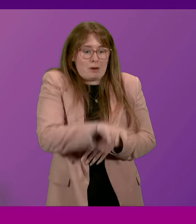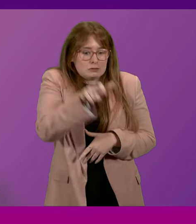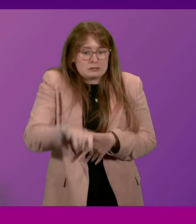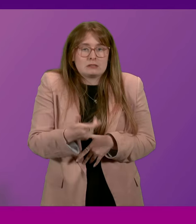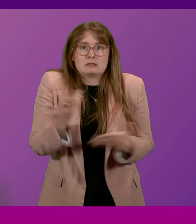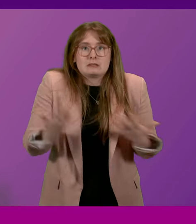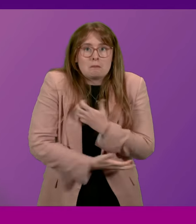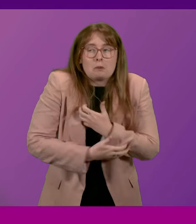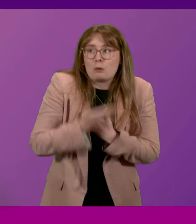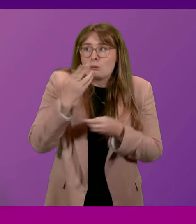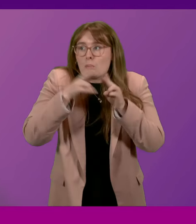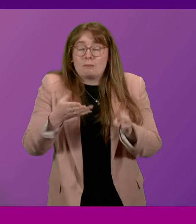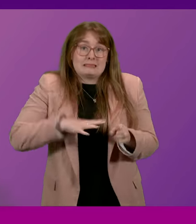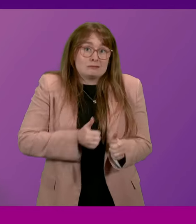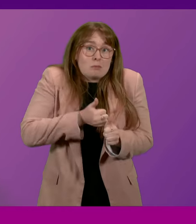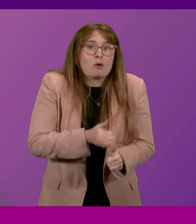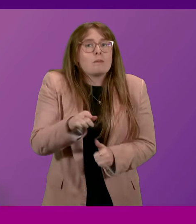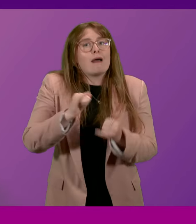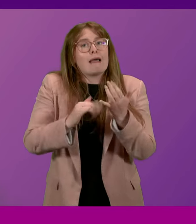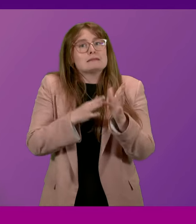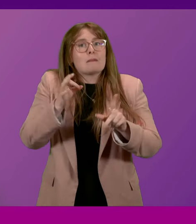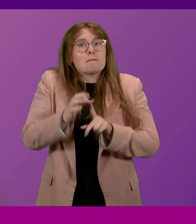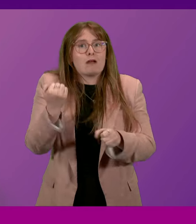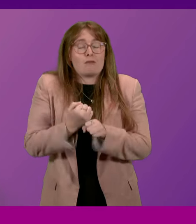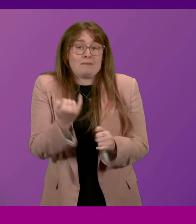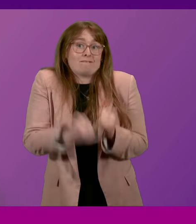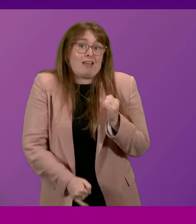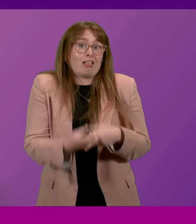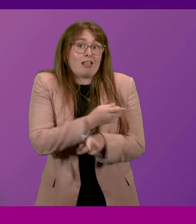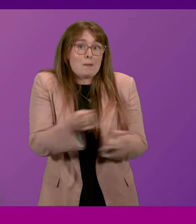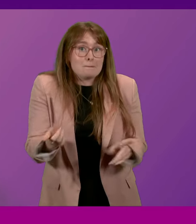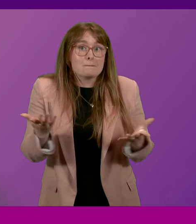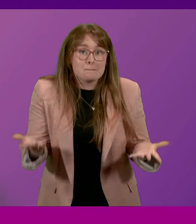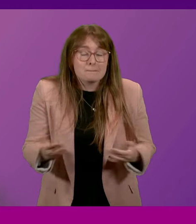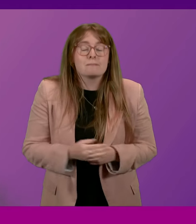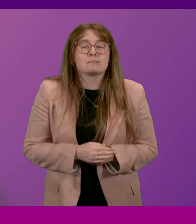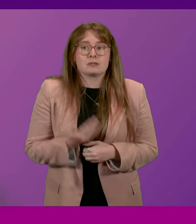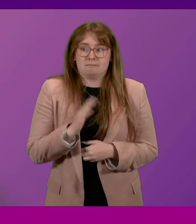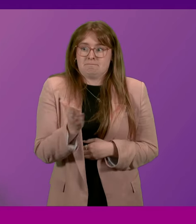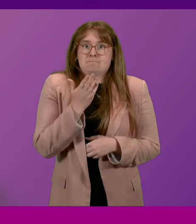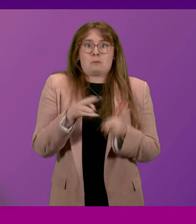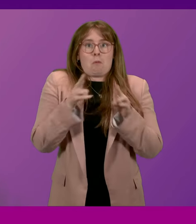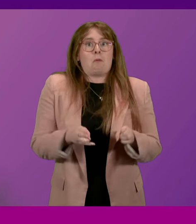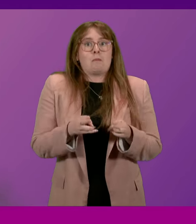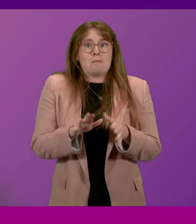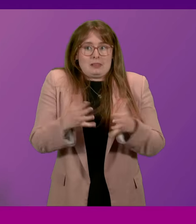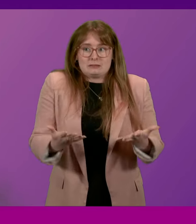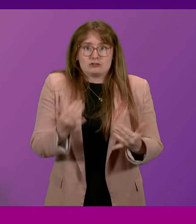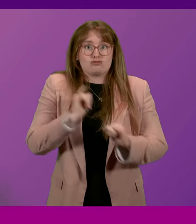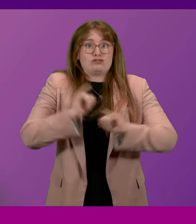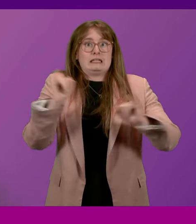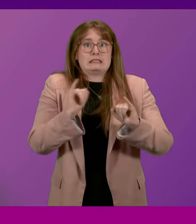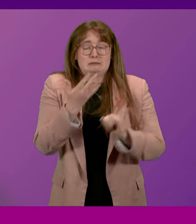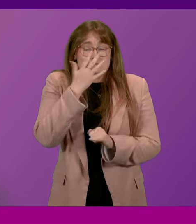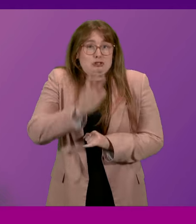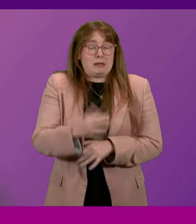help and support. But this SNP government is failing them. In the face of this homelessness crisis, this parliament shamed